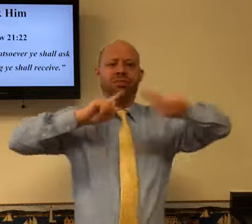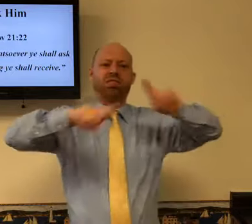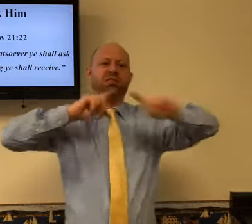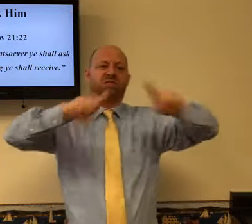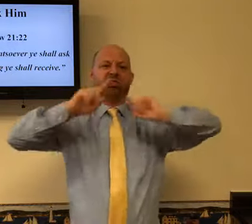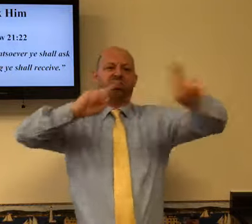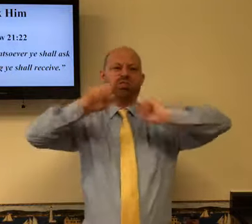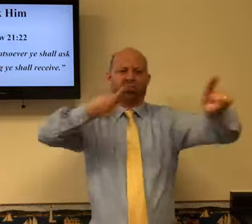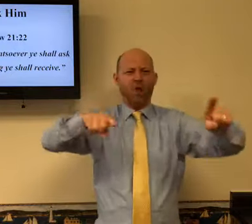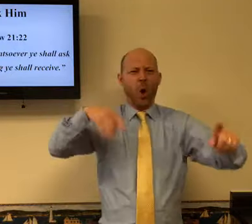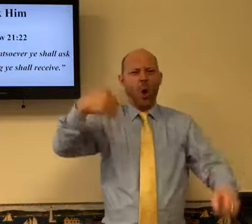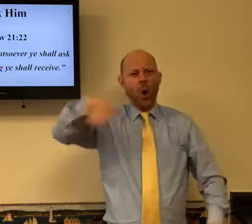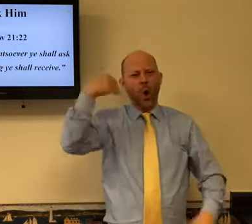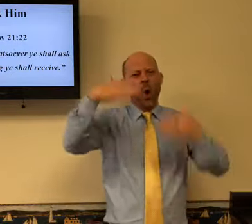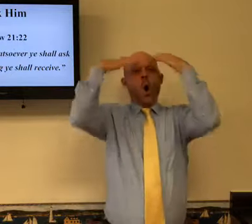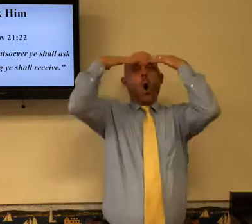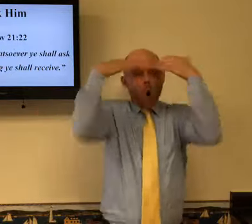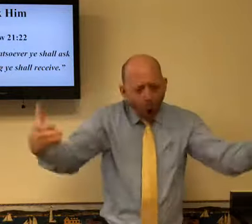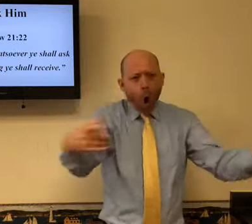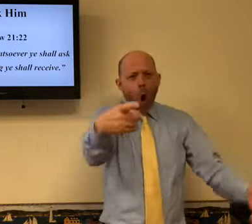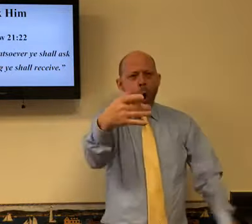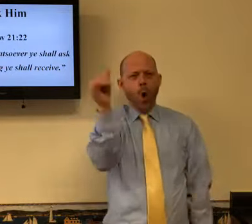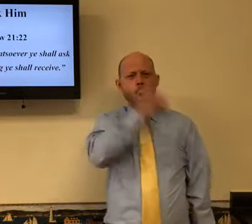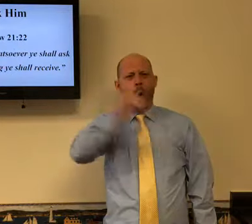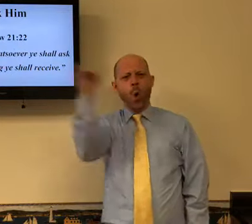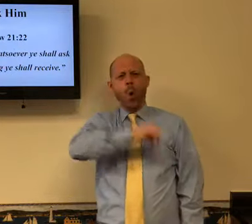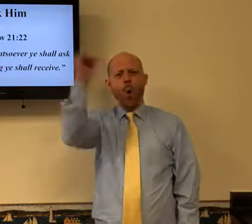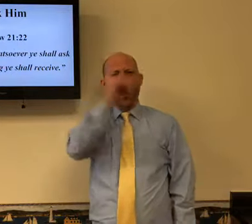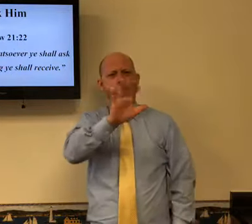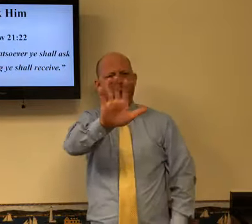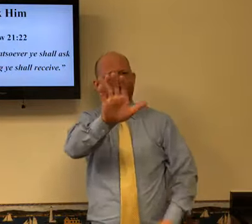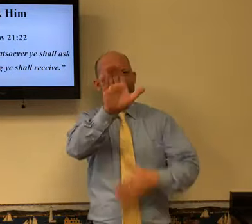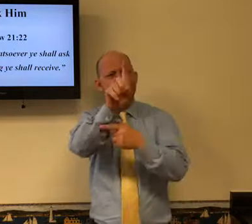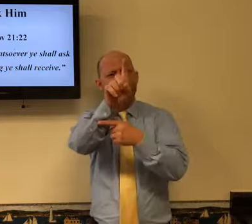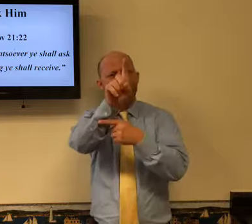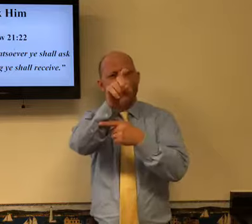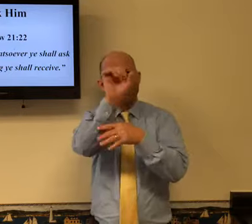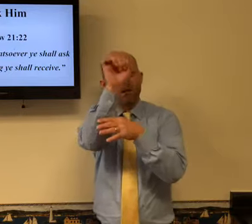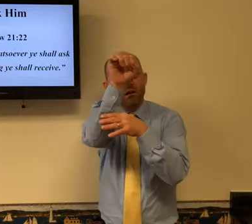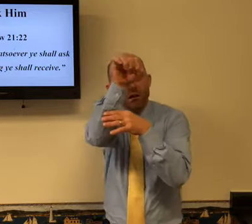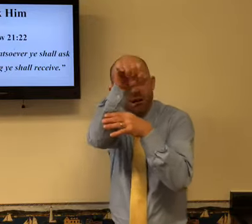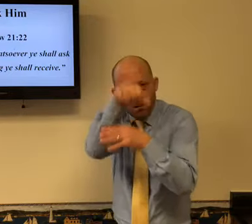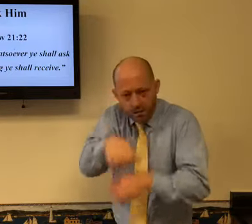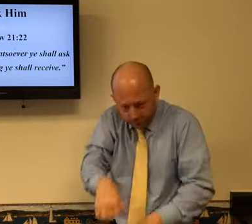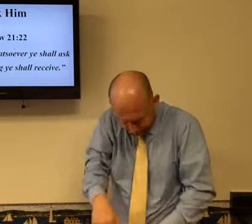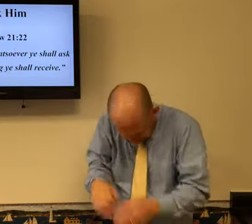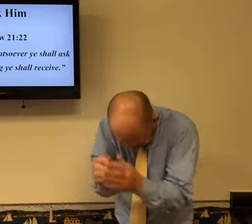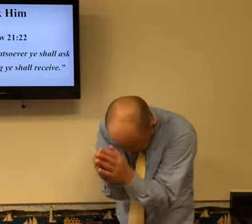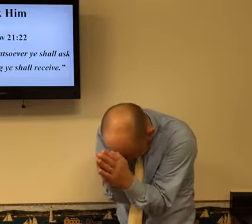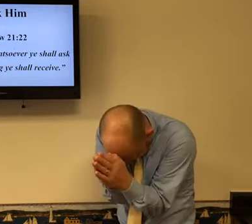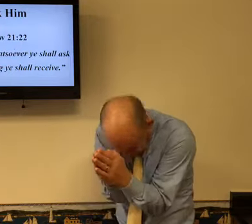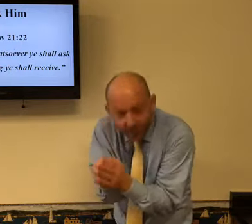Look at the difference of these signs. Don't command. That's pretty arrogant of you to command. Humble yourself.